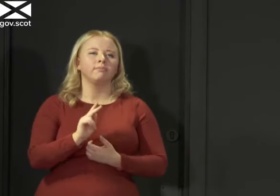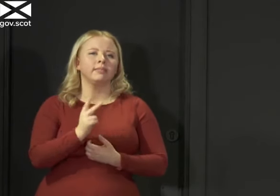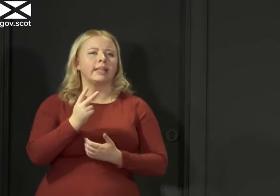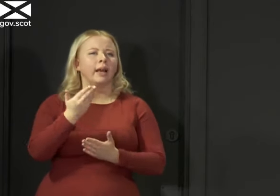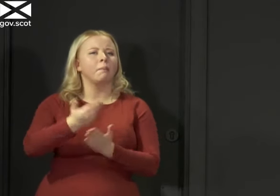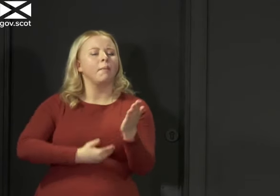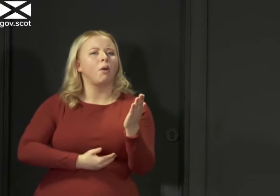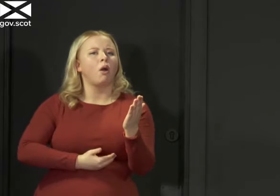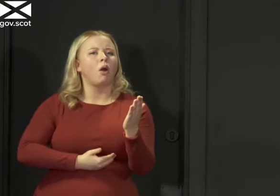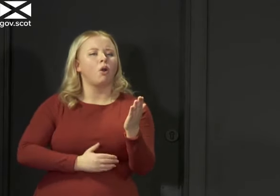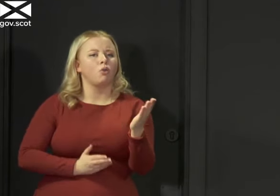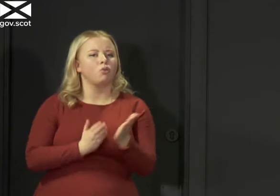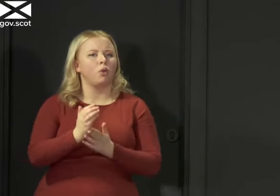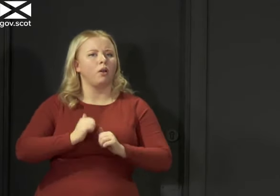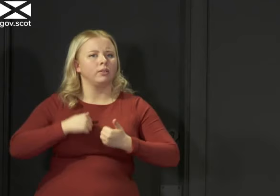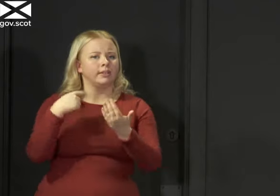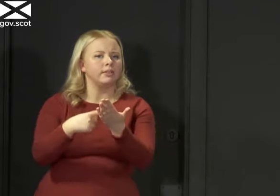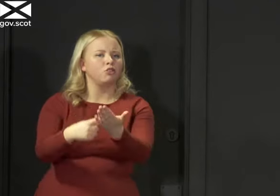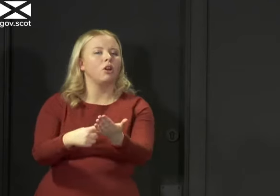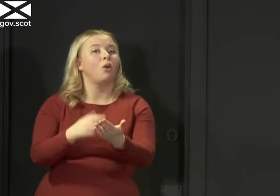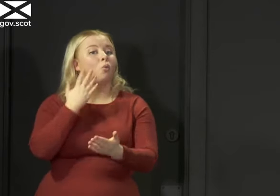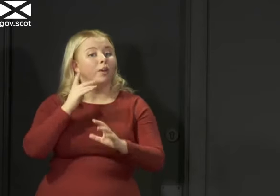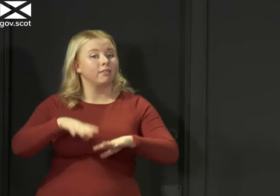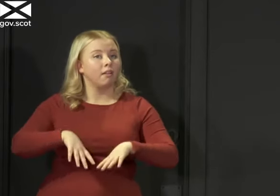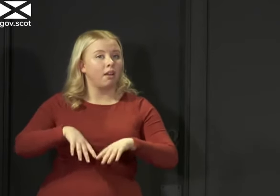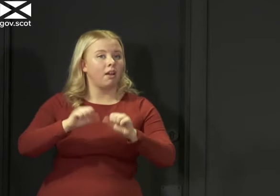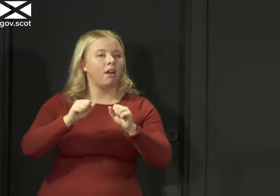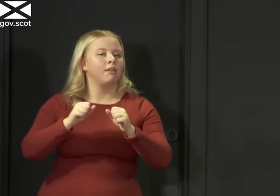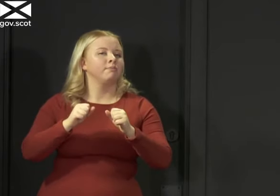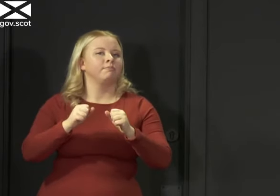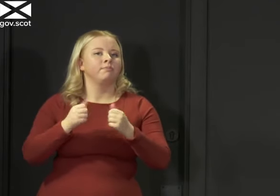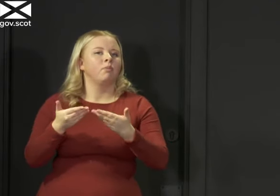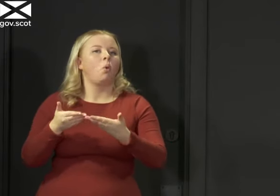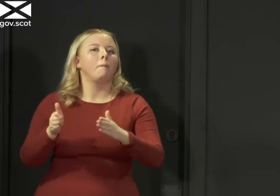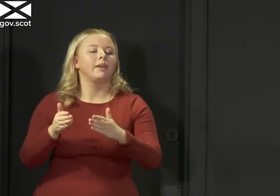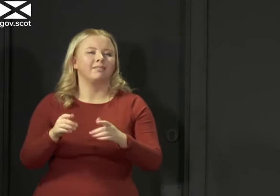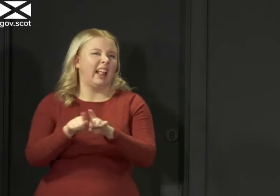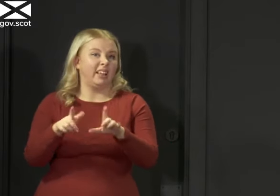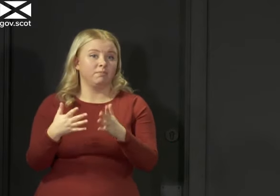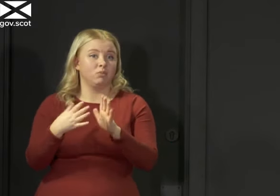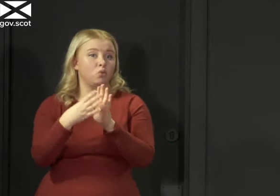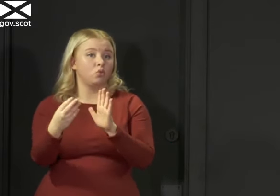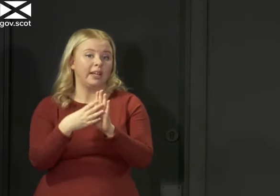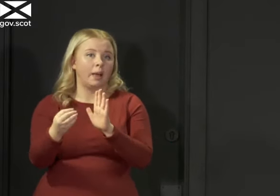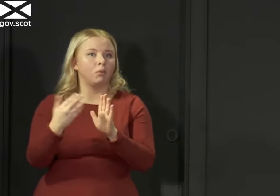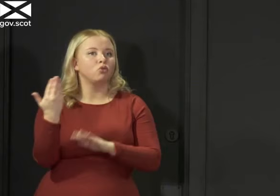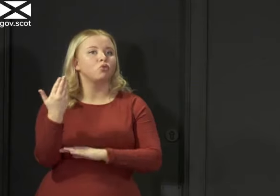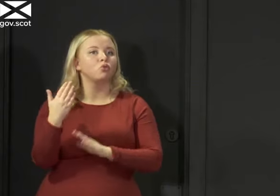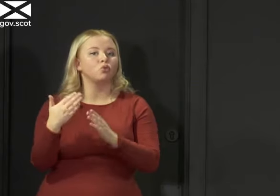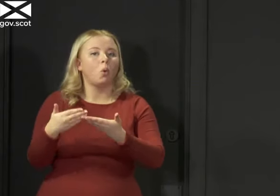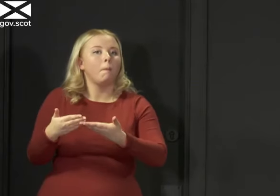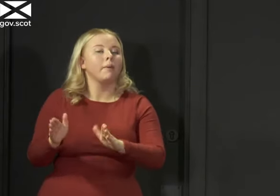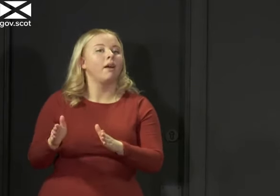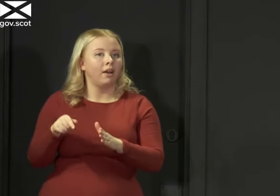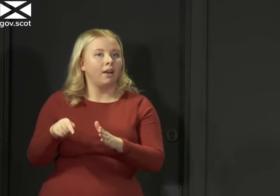going through our decision-making here. When you start to ease these lockdowns, say you open schools, for example, the impact